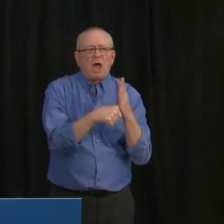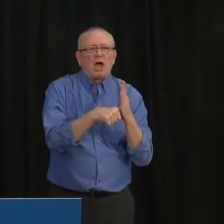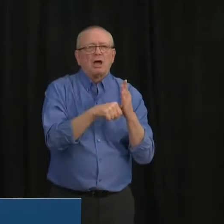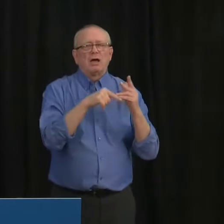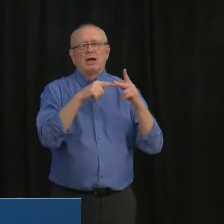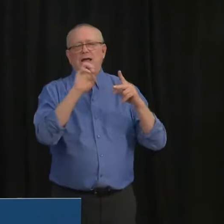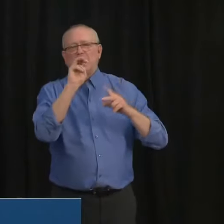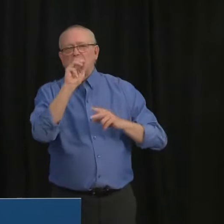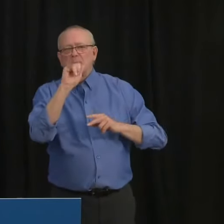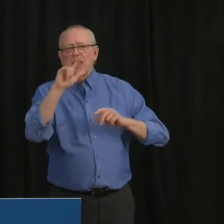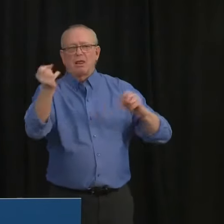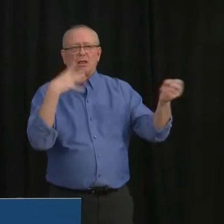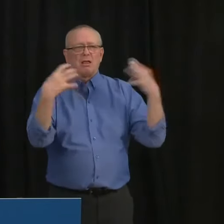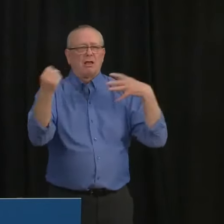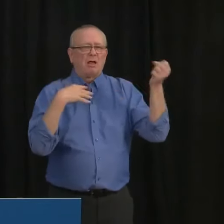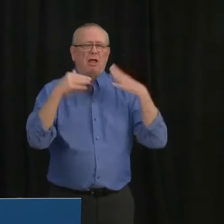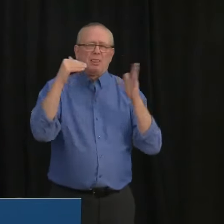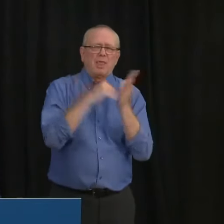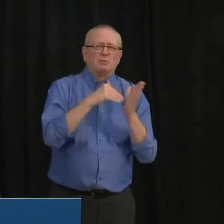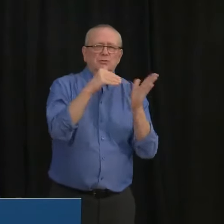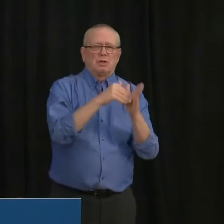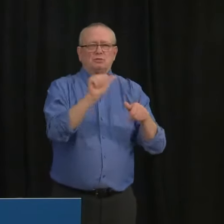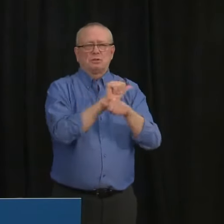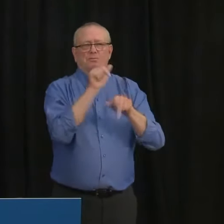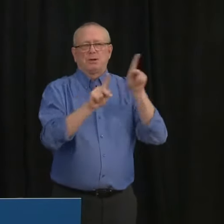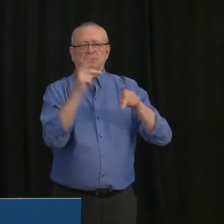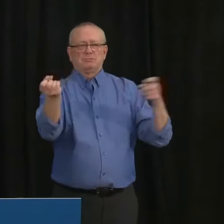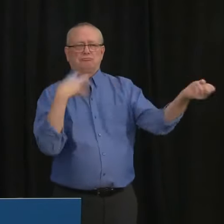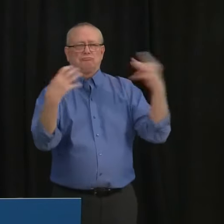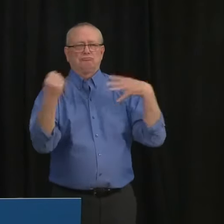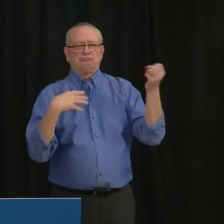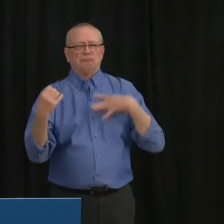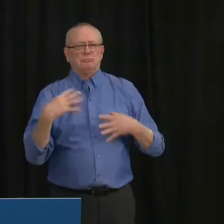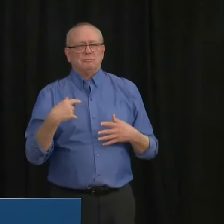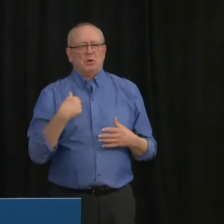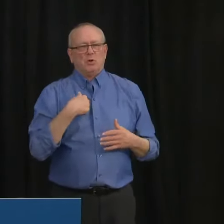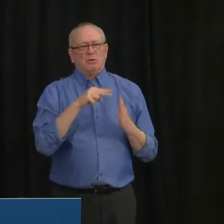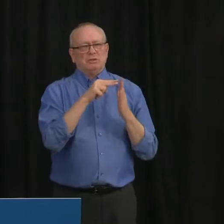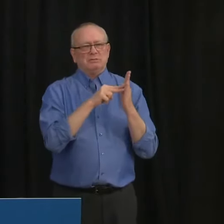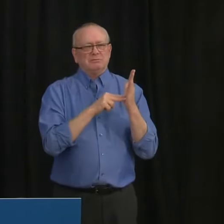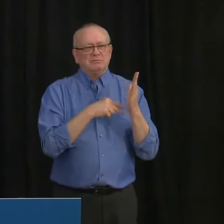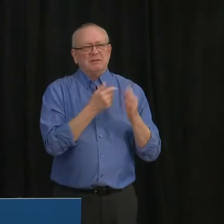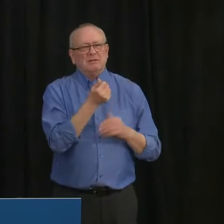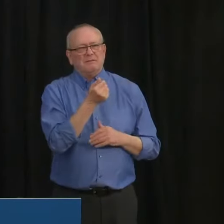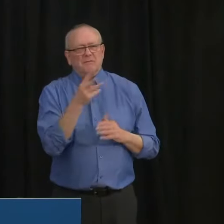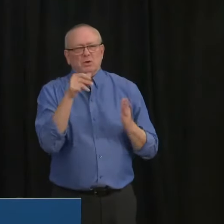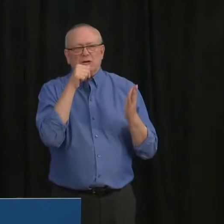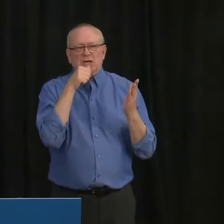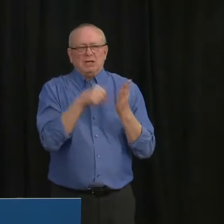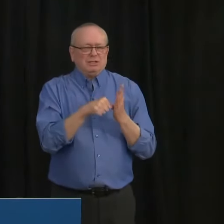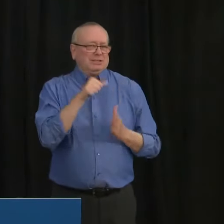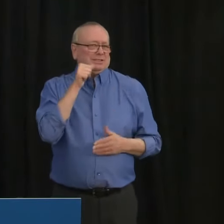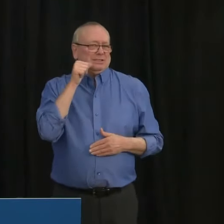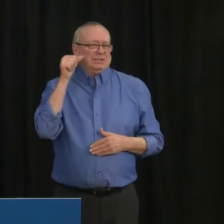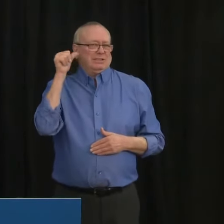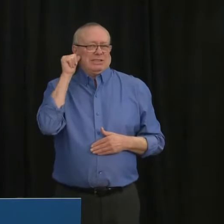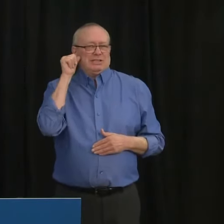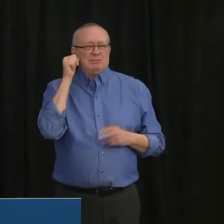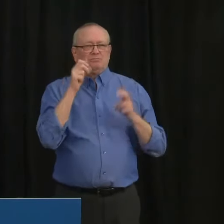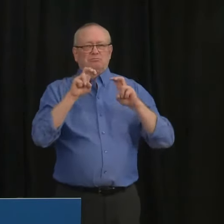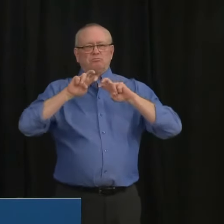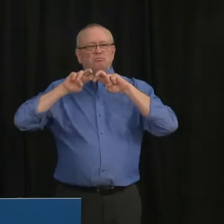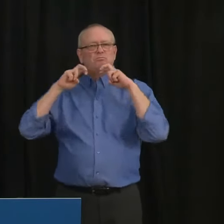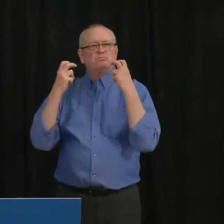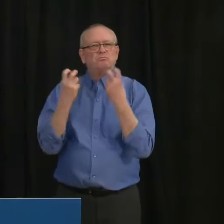in recent days. I read out some of these letters to my colleagues during yesterday's incredibly challenging eight-hour-long